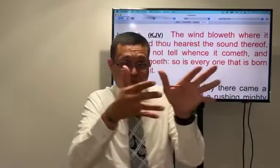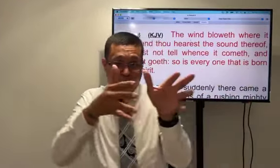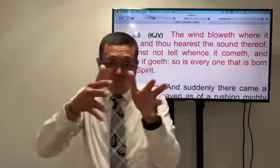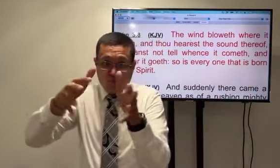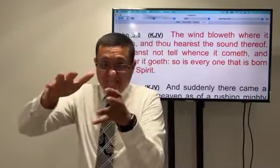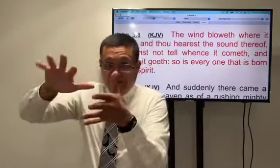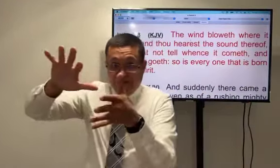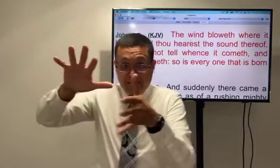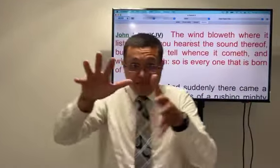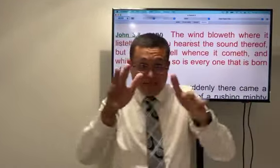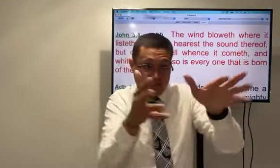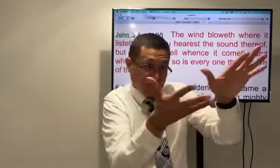so with the wind blowing